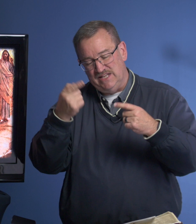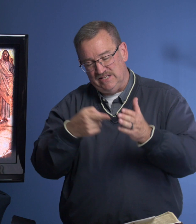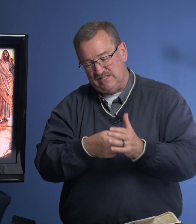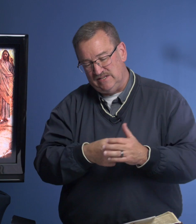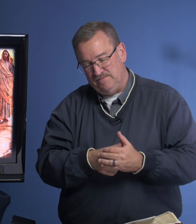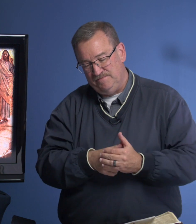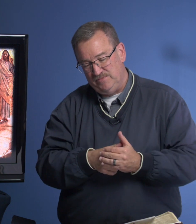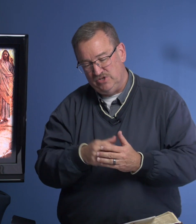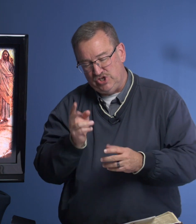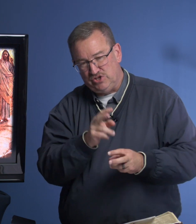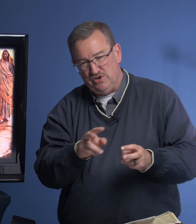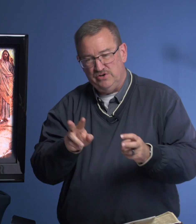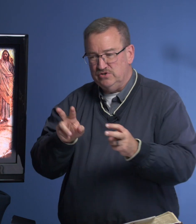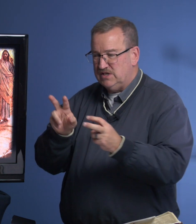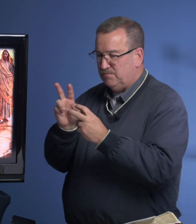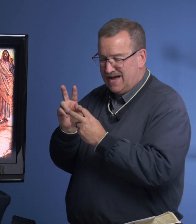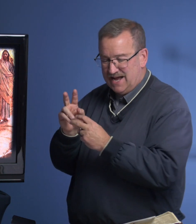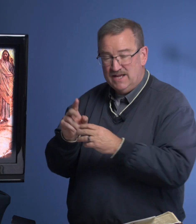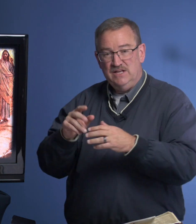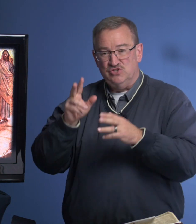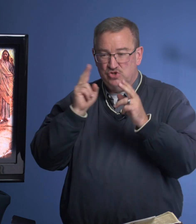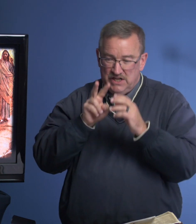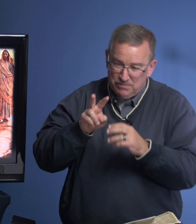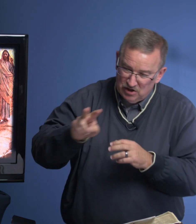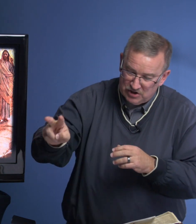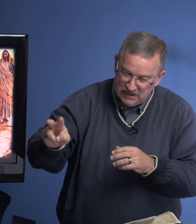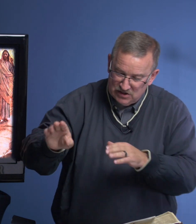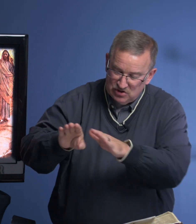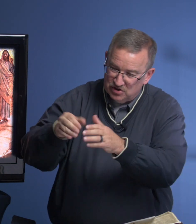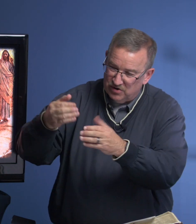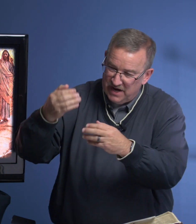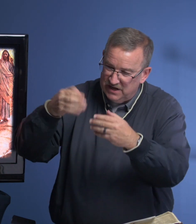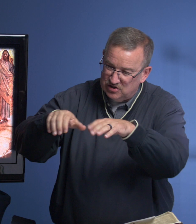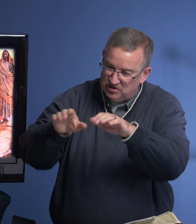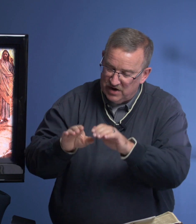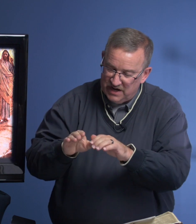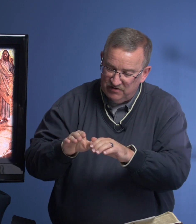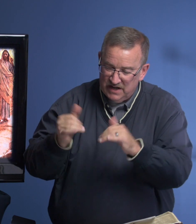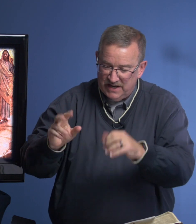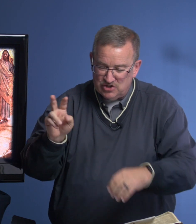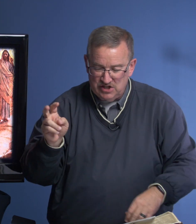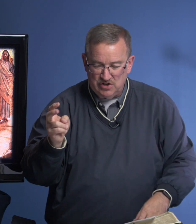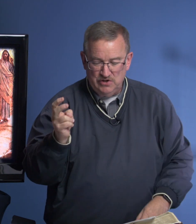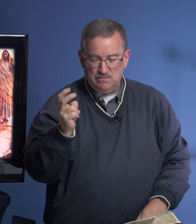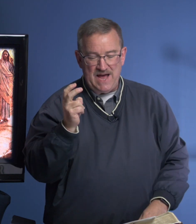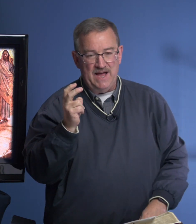this, she turned herself back. So she had been looking into the grave. Now she turns back,